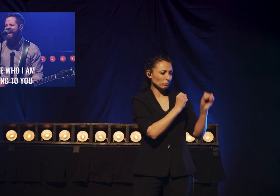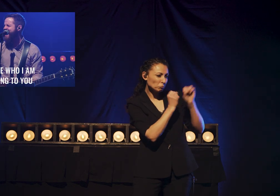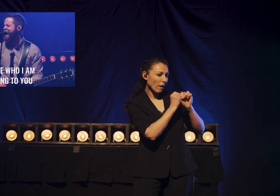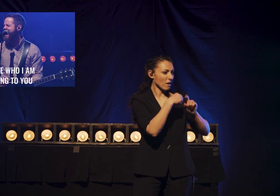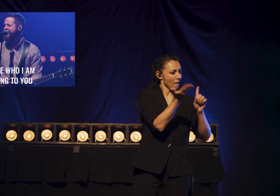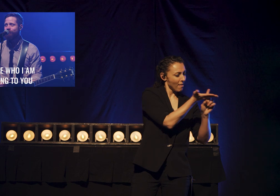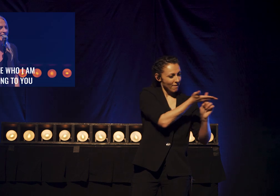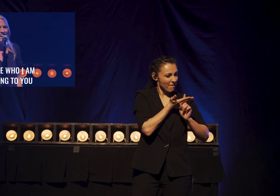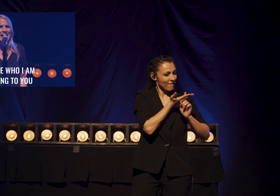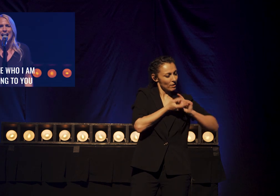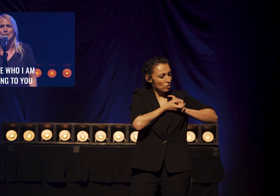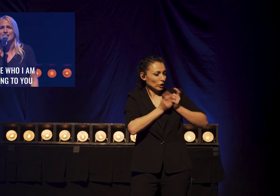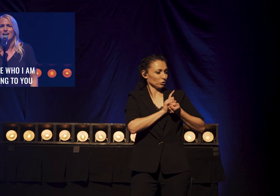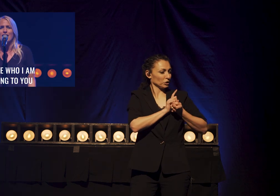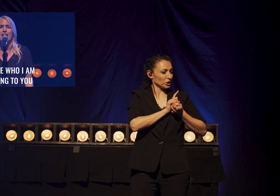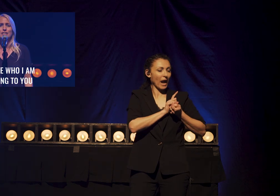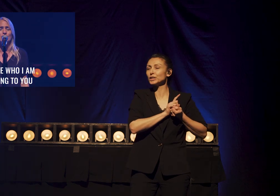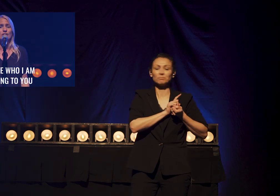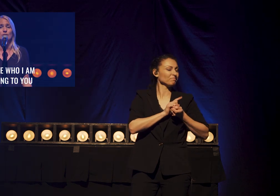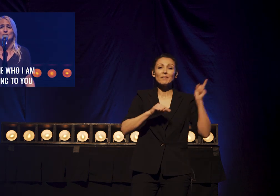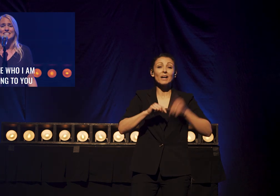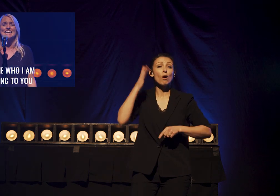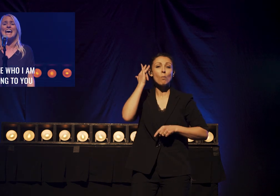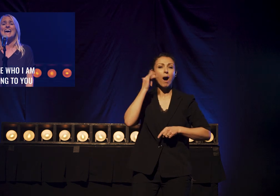am, I belong to you No,